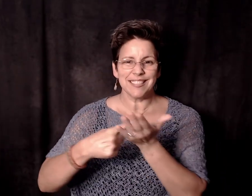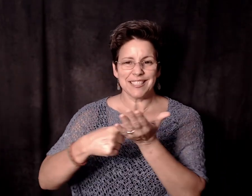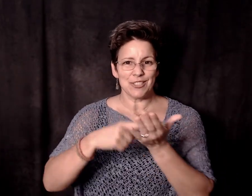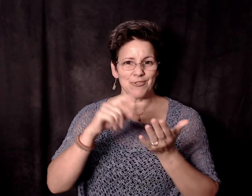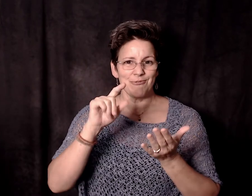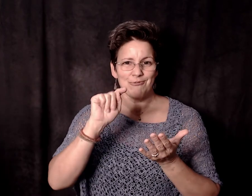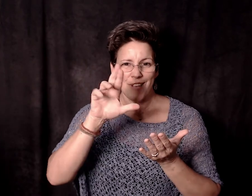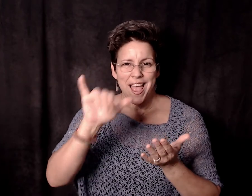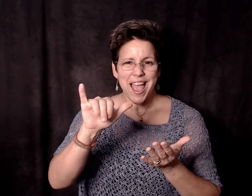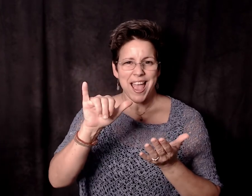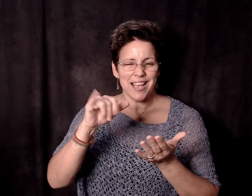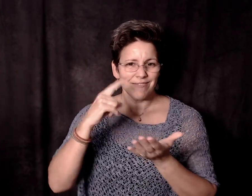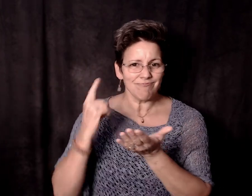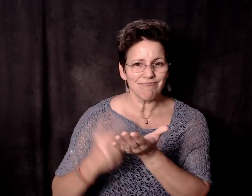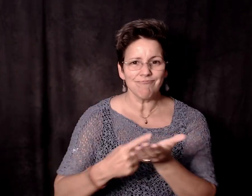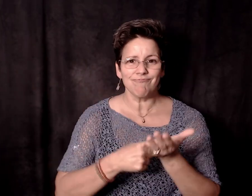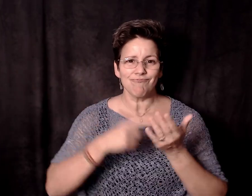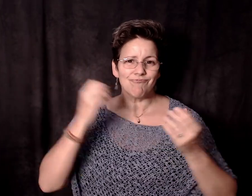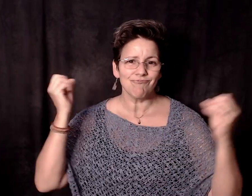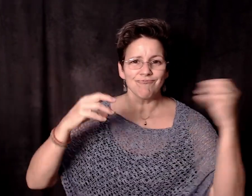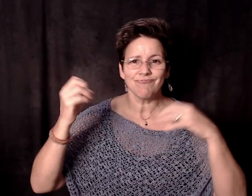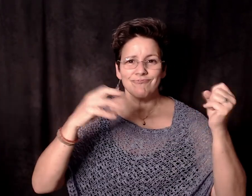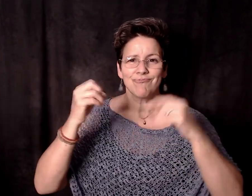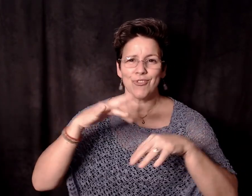we're going